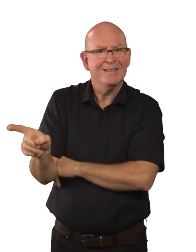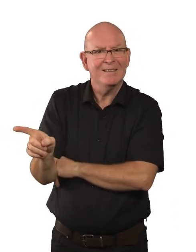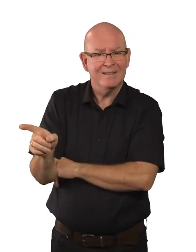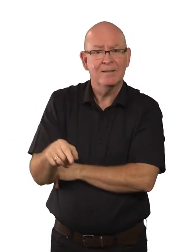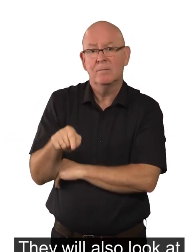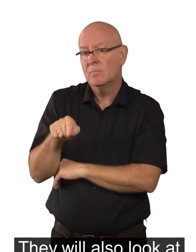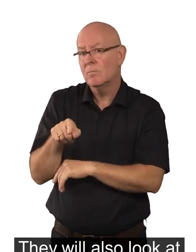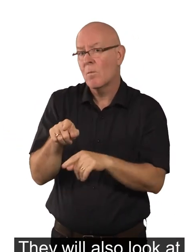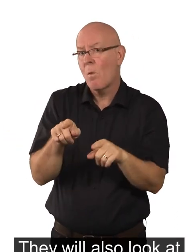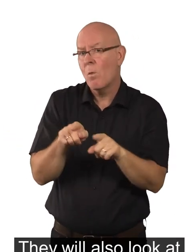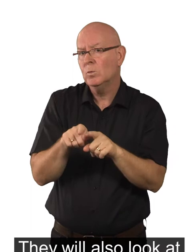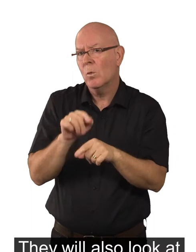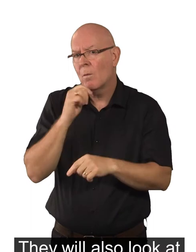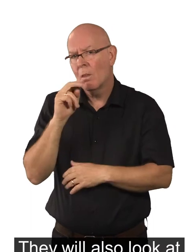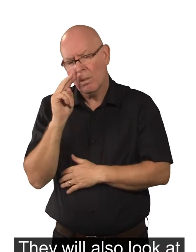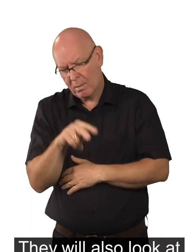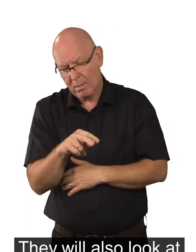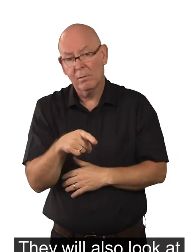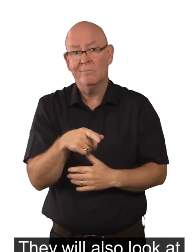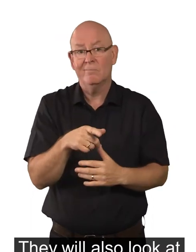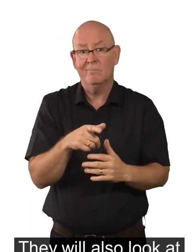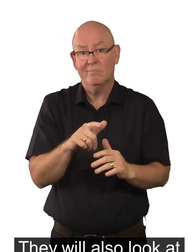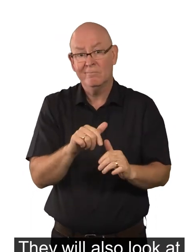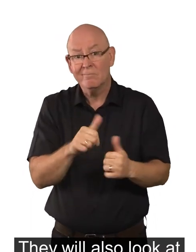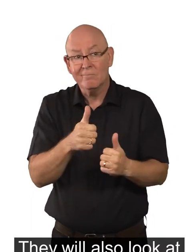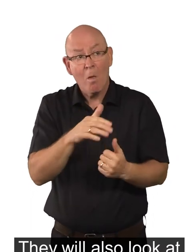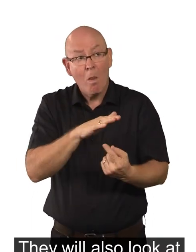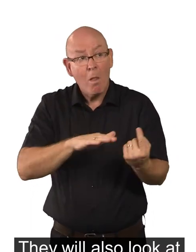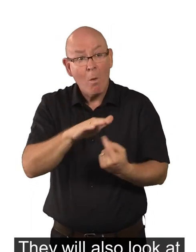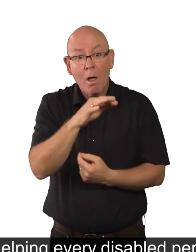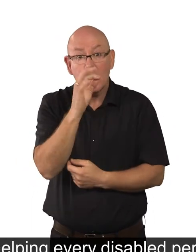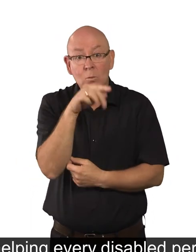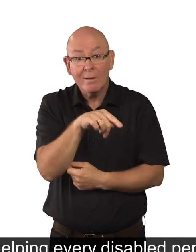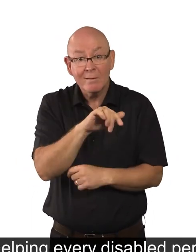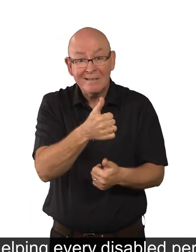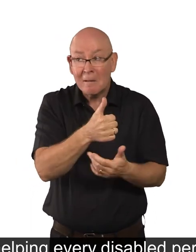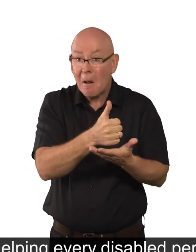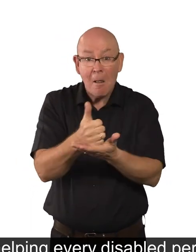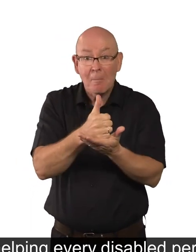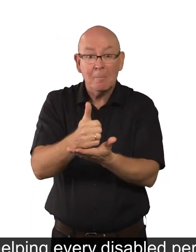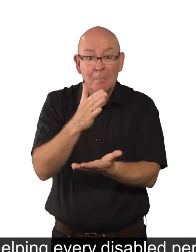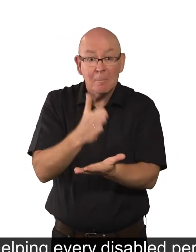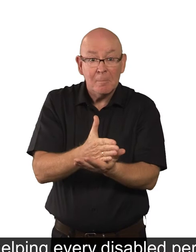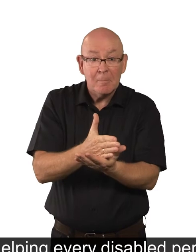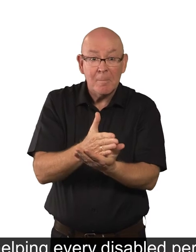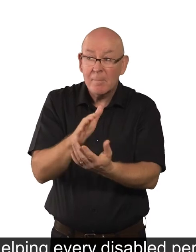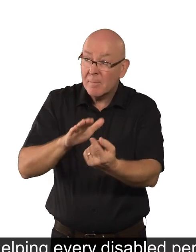They will also look at how good local councils are in helping every disabled person to live